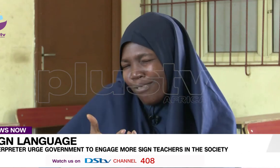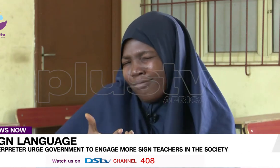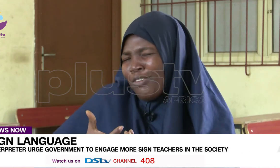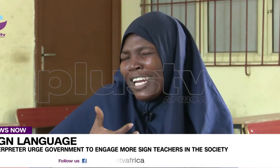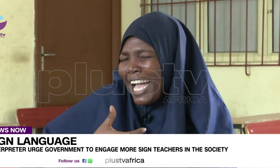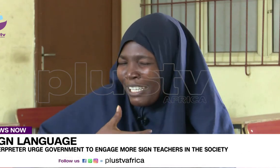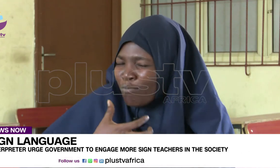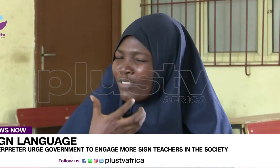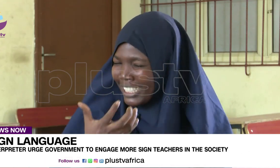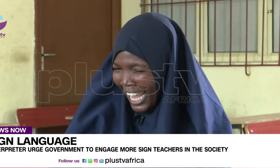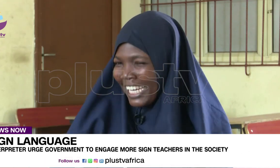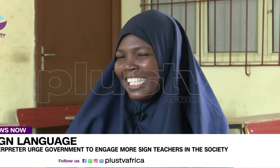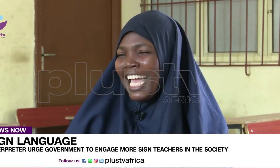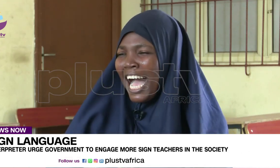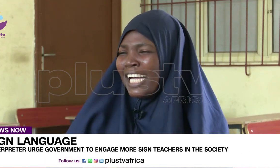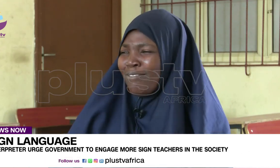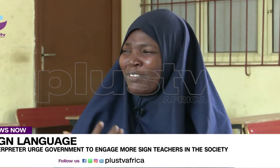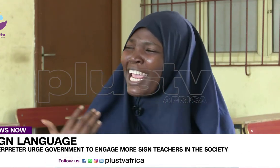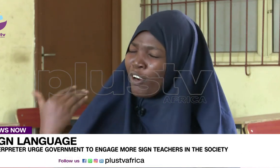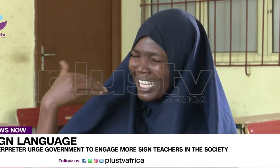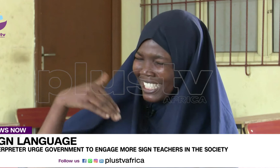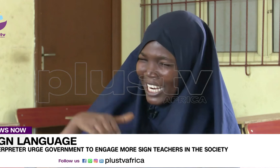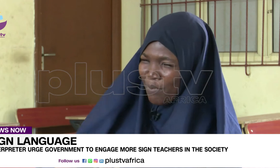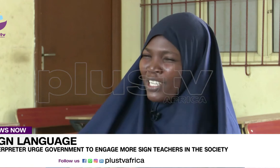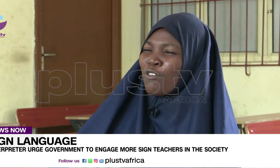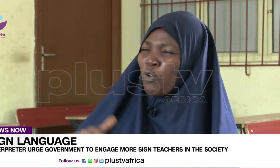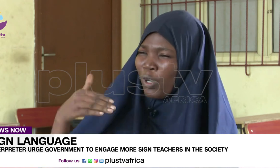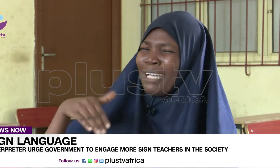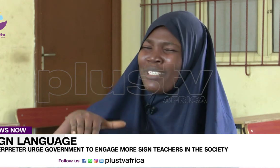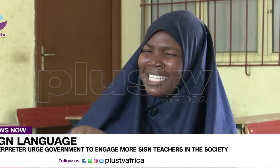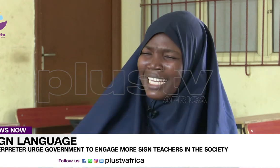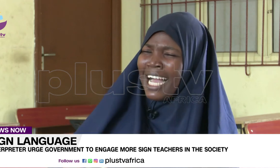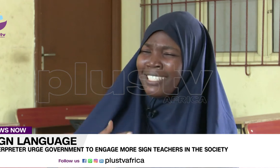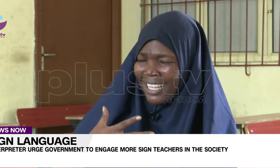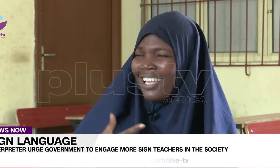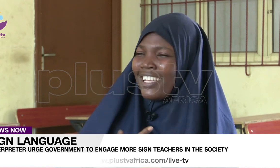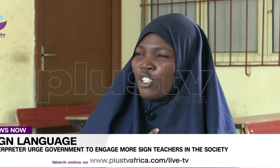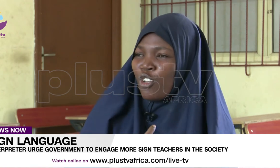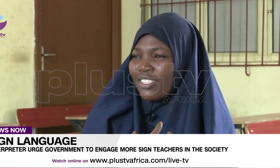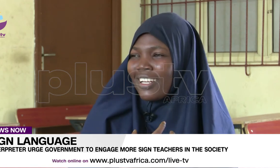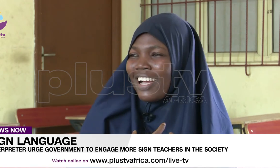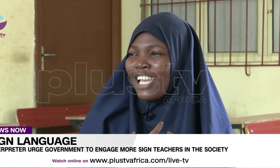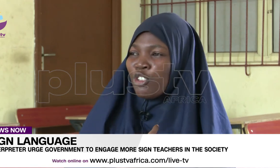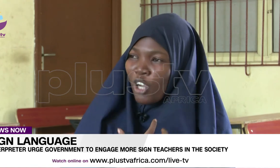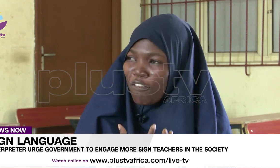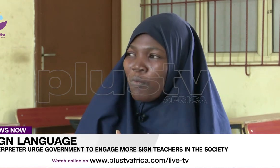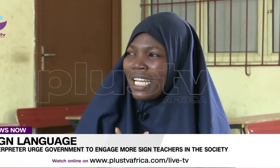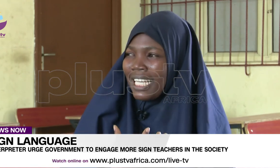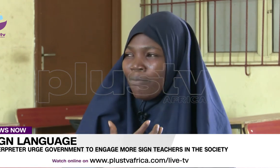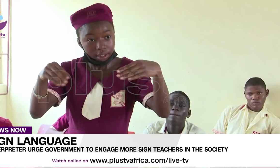I sign and they understand me, don't know what I'm saying. And it's just a joy for me that I'm